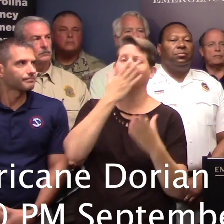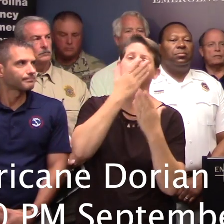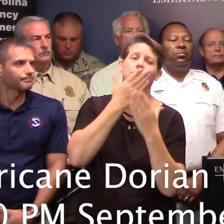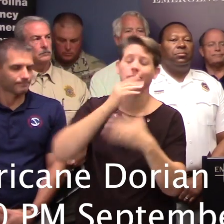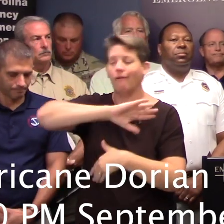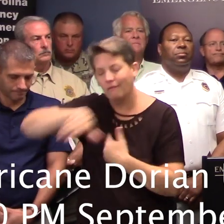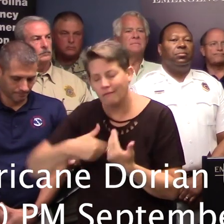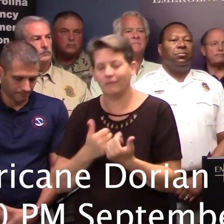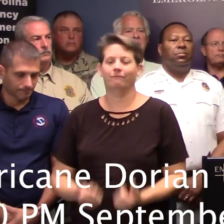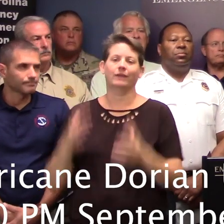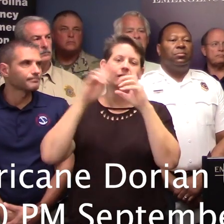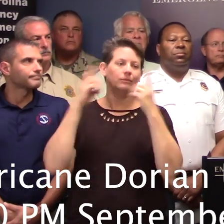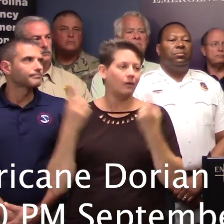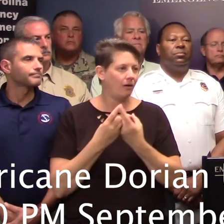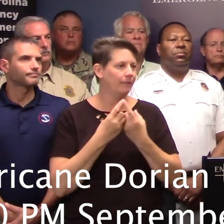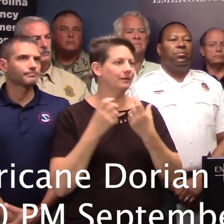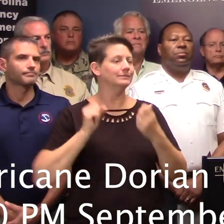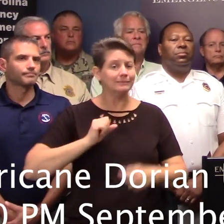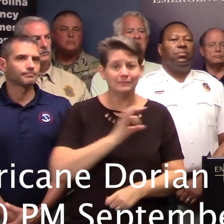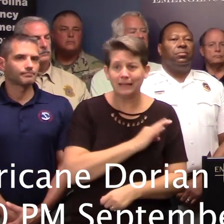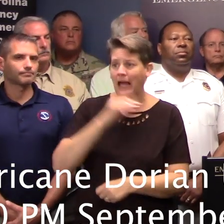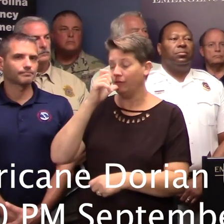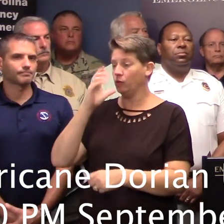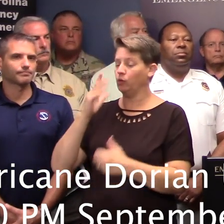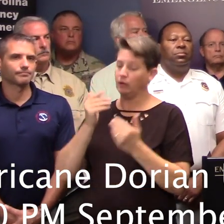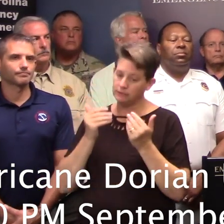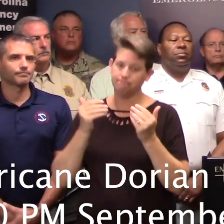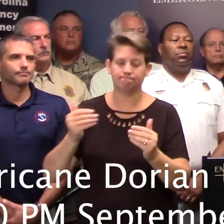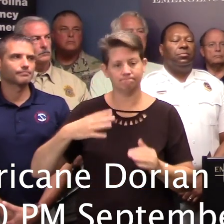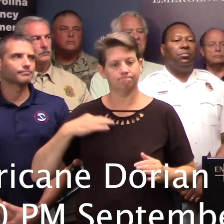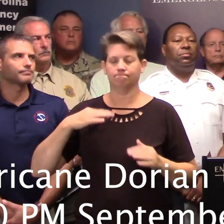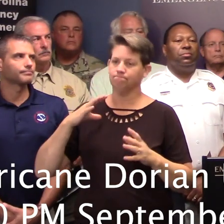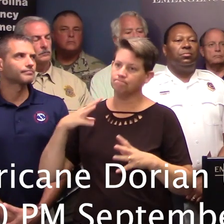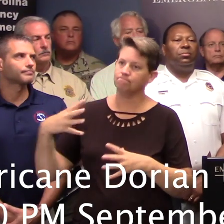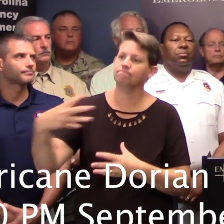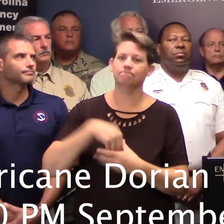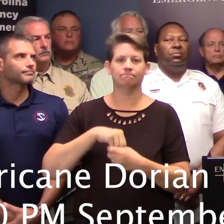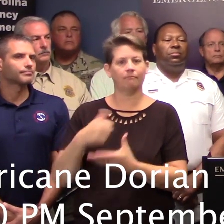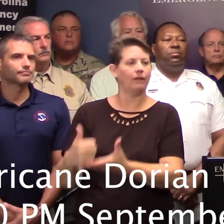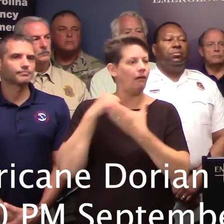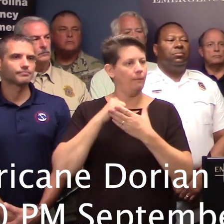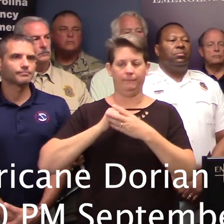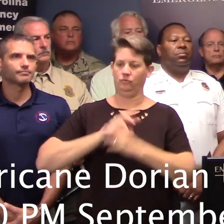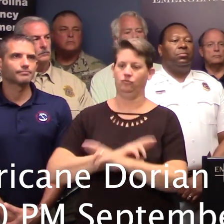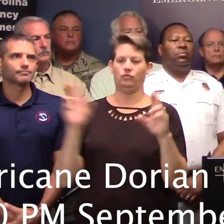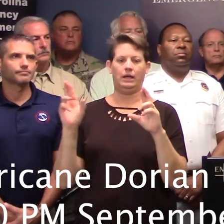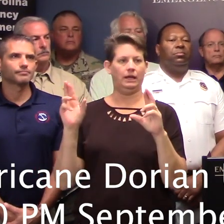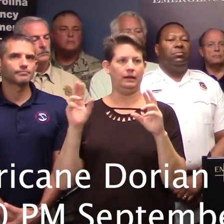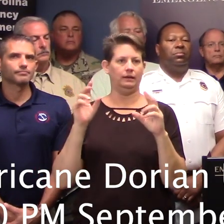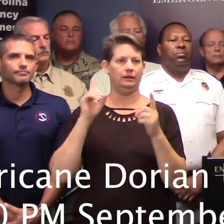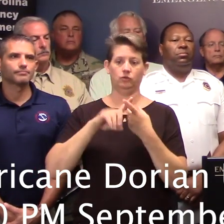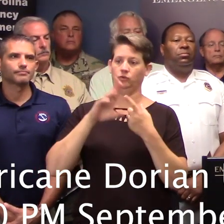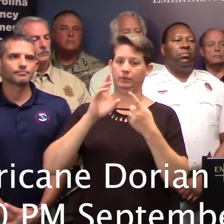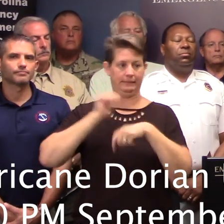fire departments and firefighters across the state that have stepped up to help fulfill these resources and be standing ready